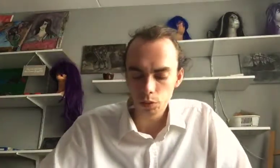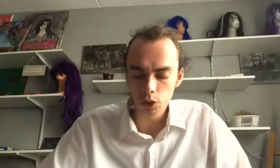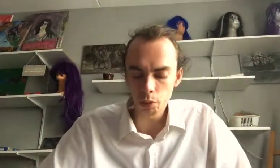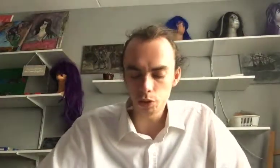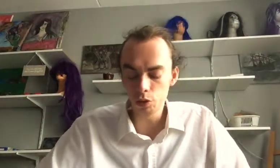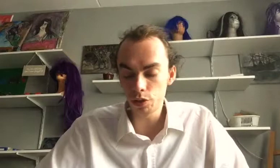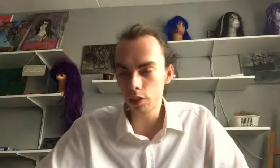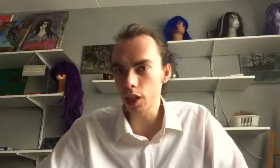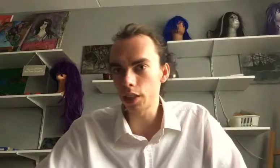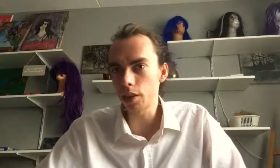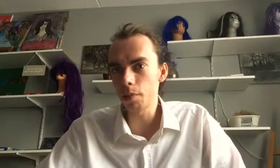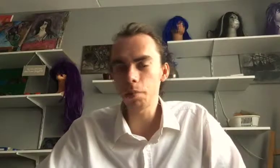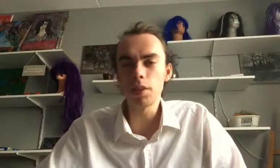Some of you, think then, maybe,